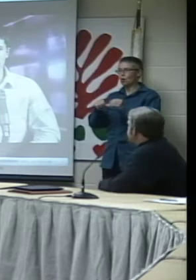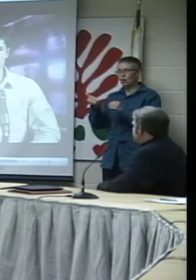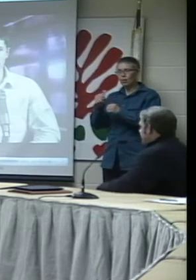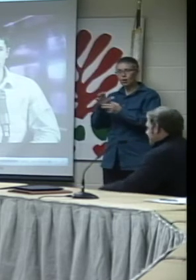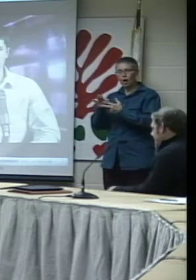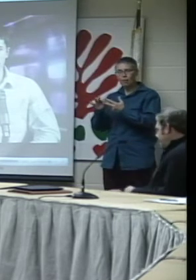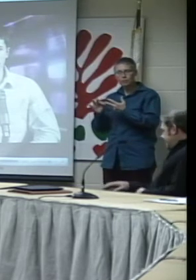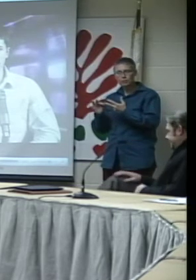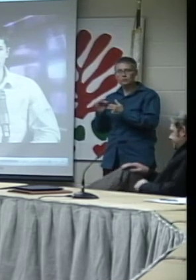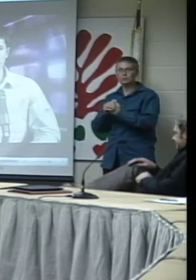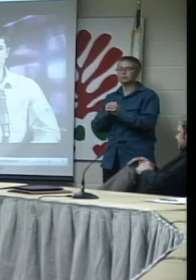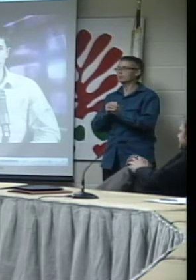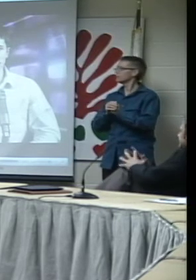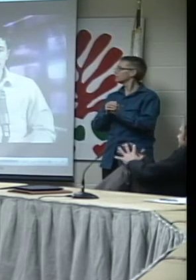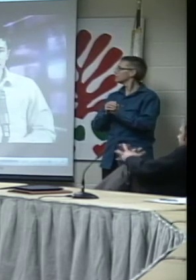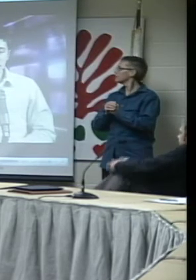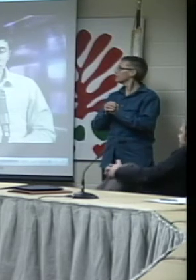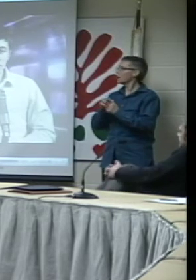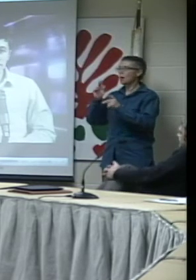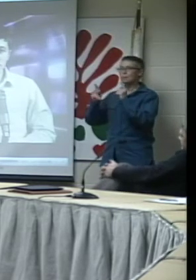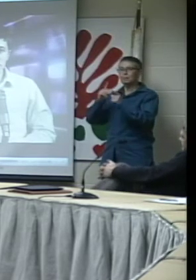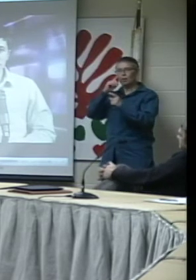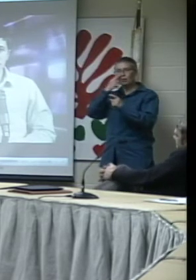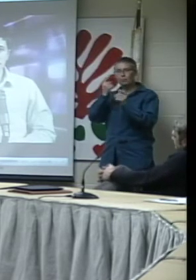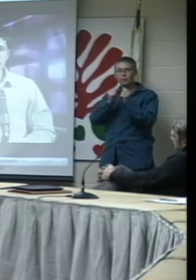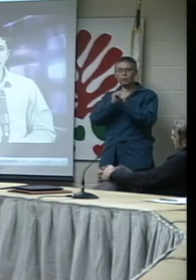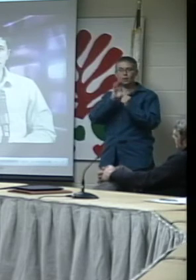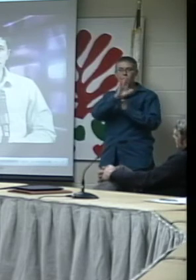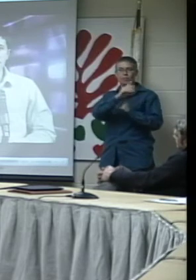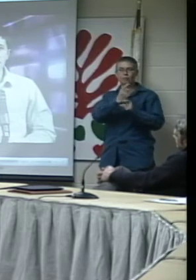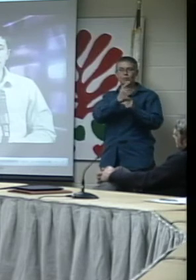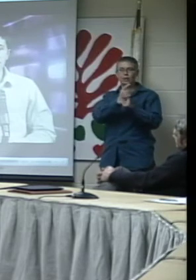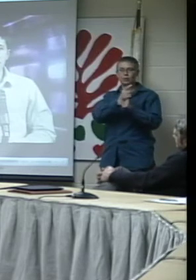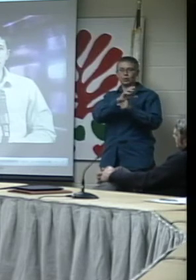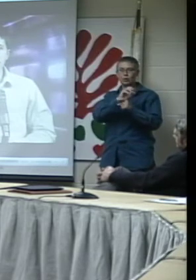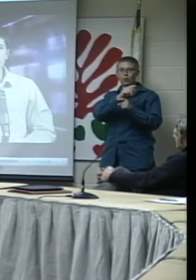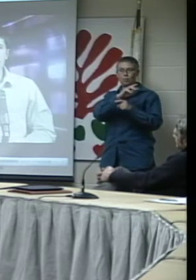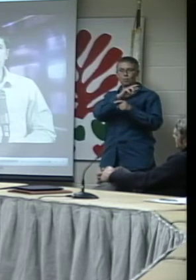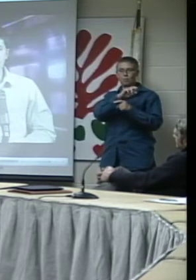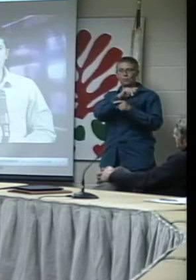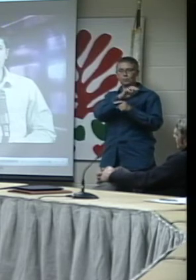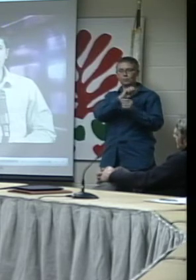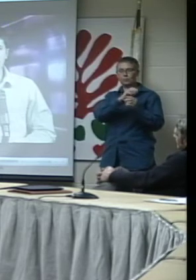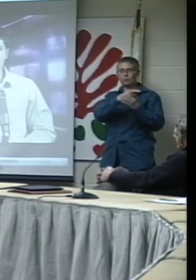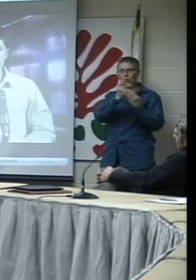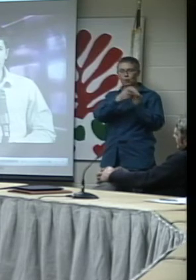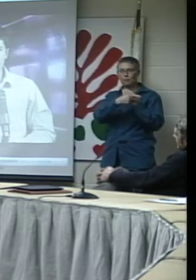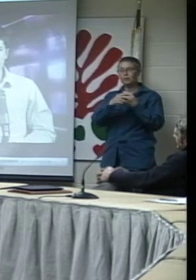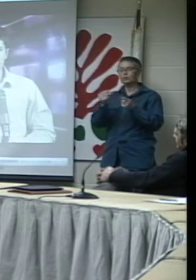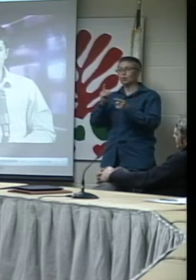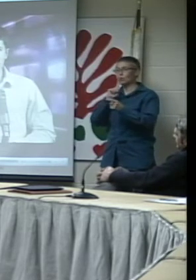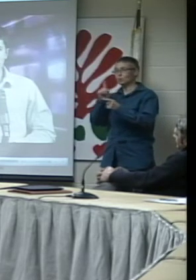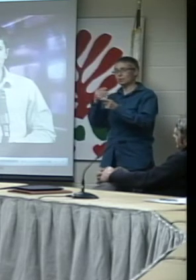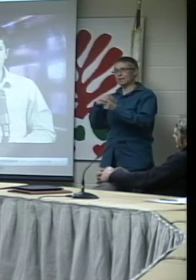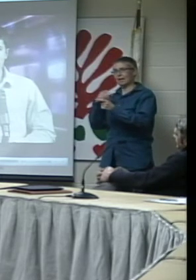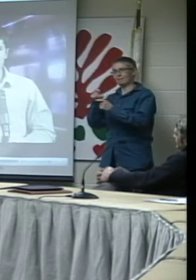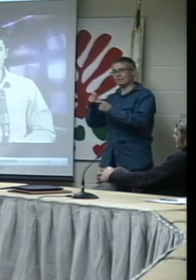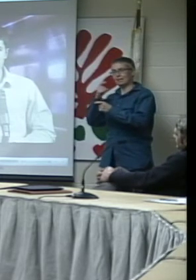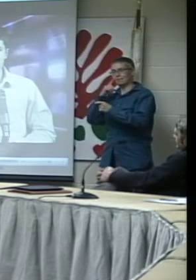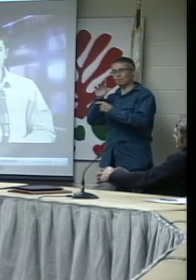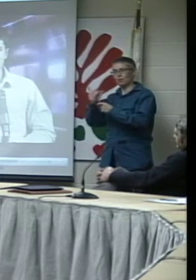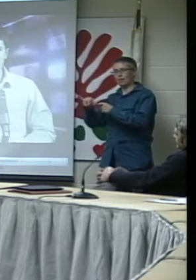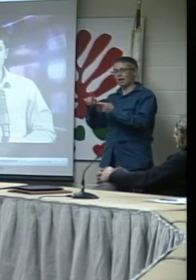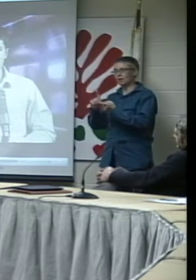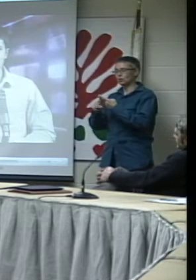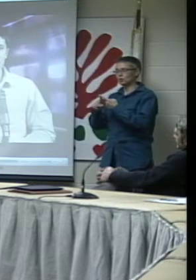everybody has grown increasingly tired of. At this point in 2014, there is really a need for Northampton Community Television to be in high